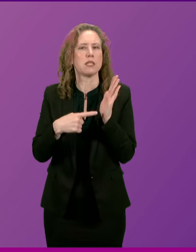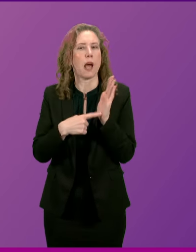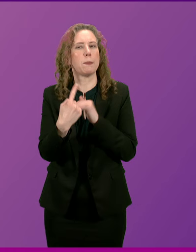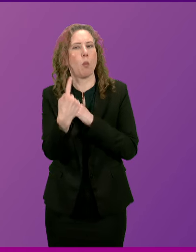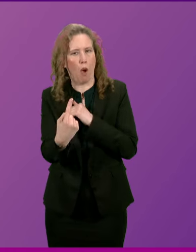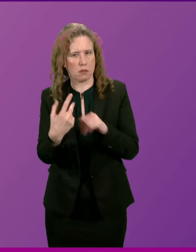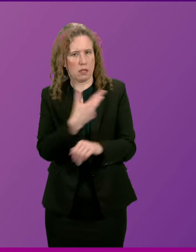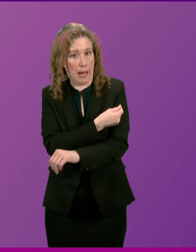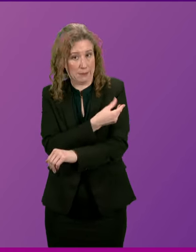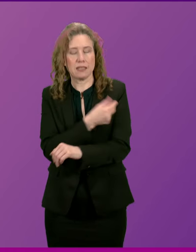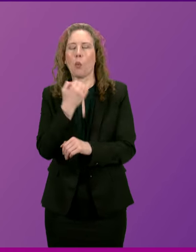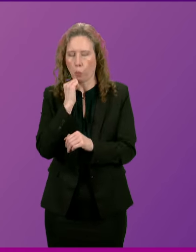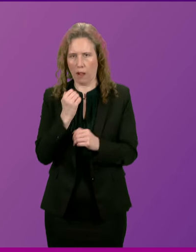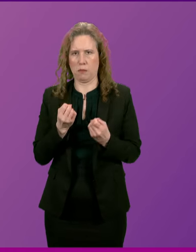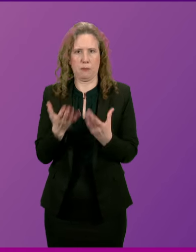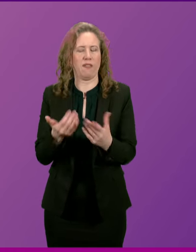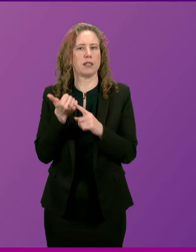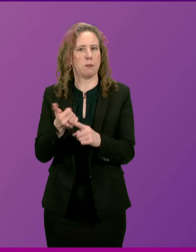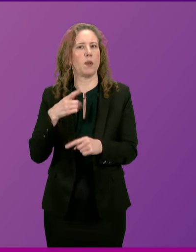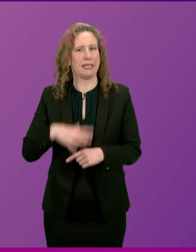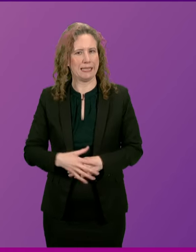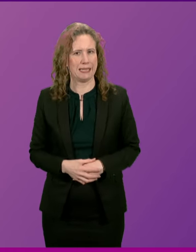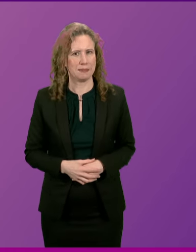will get the support that they need.